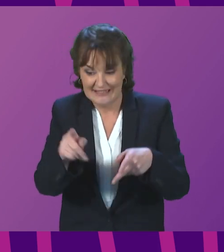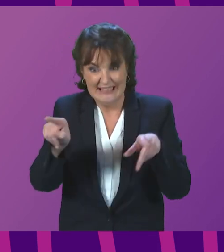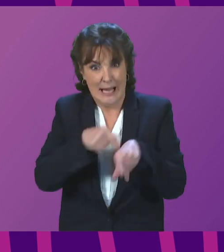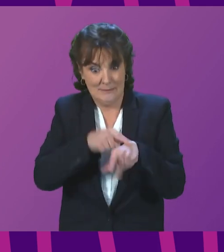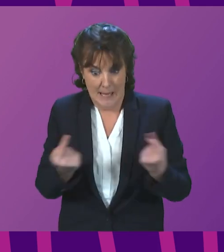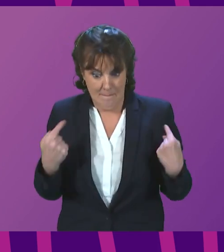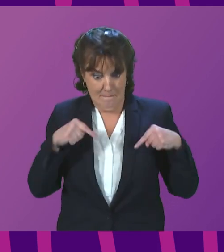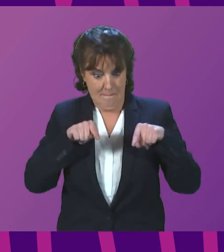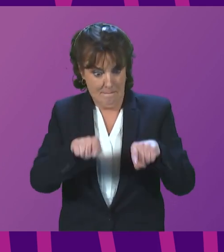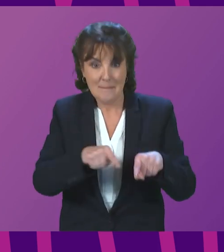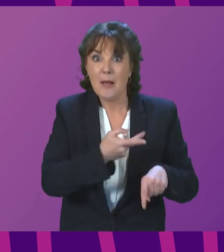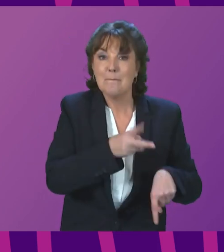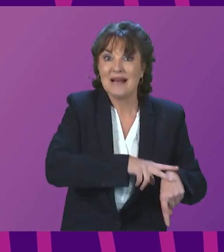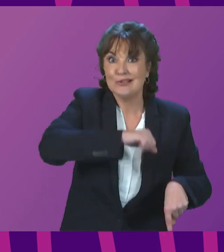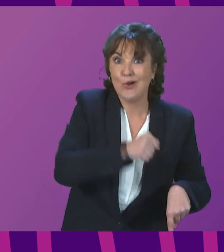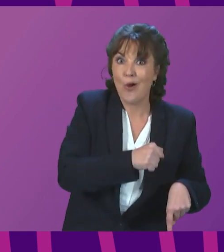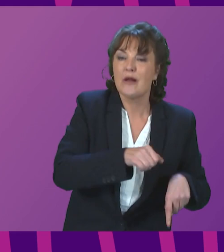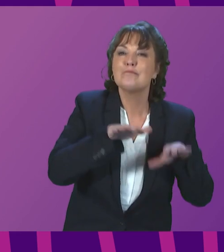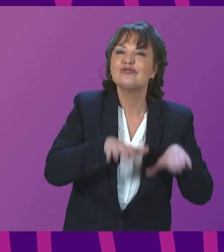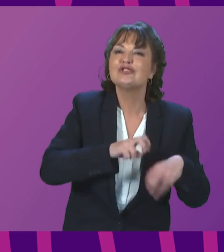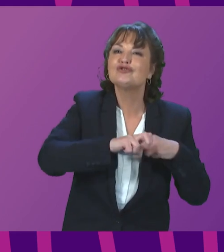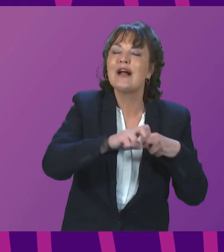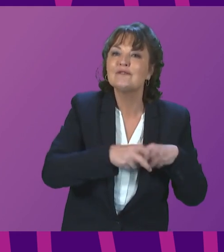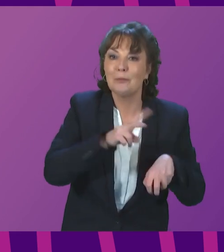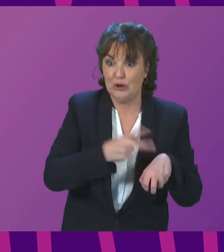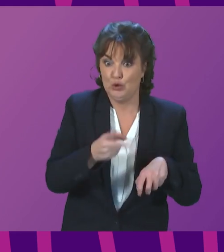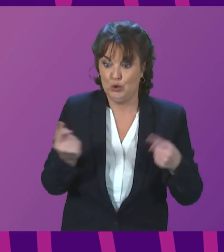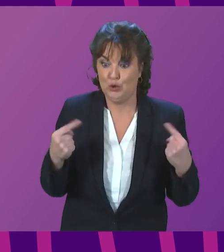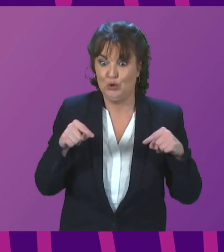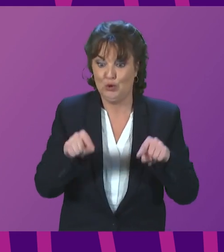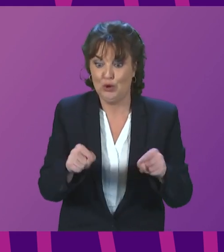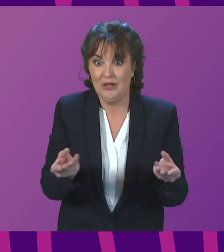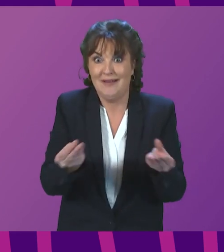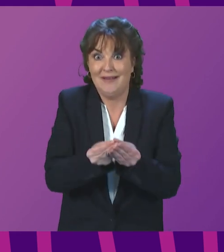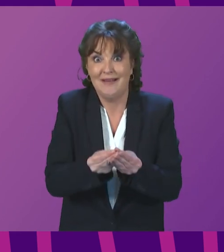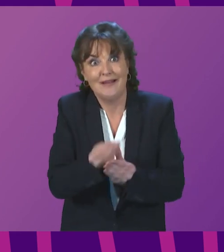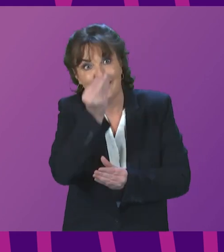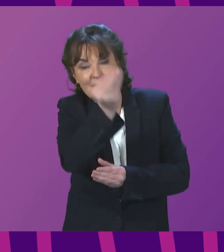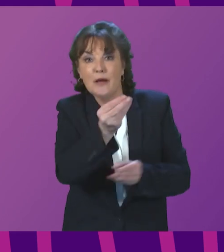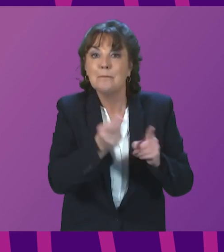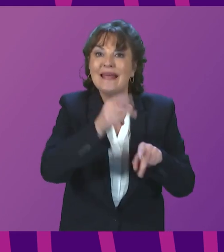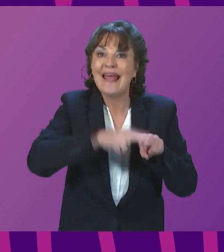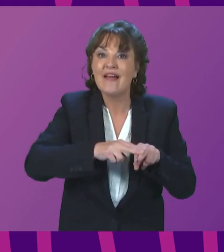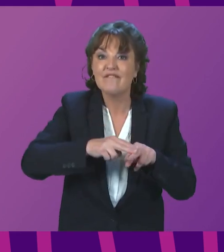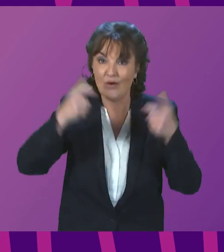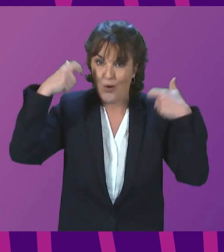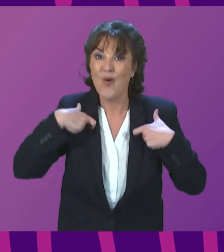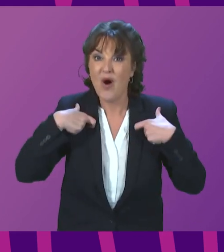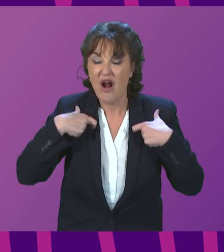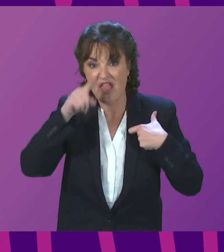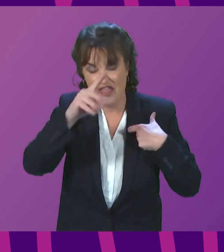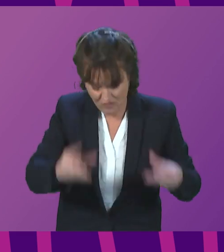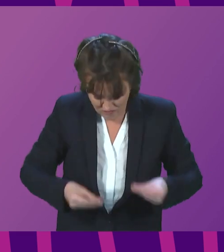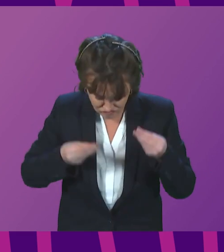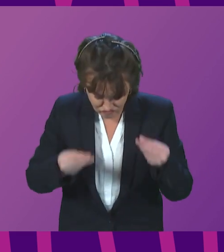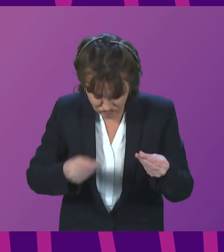Police Scotland and the British Transport Police, that will report to the Procurator fiscal and then it will be for law officers and the Crown Office to determine whether there should be